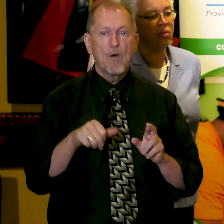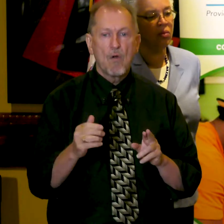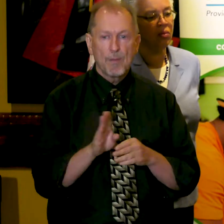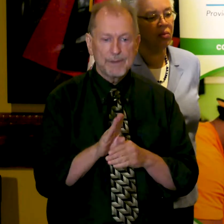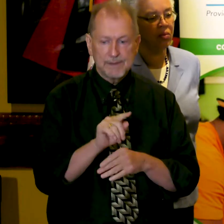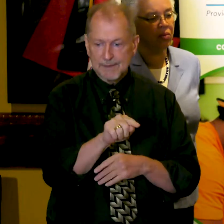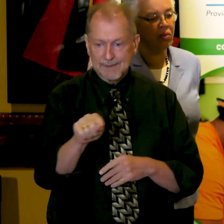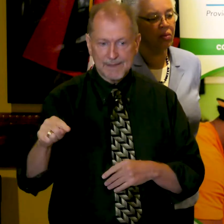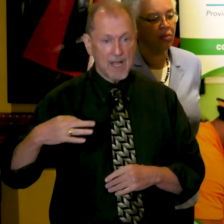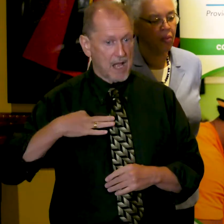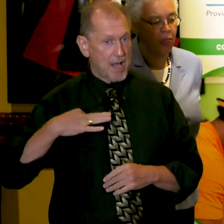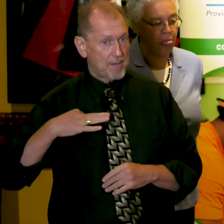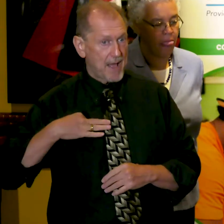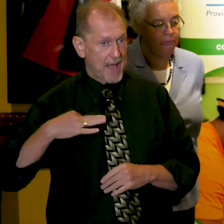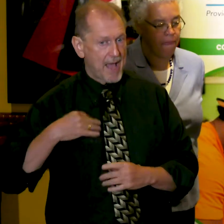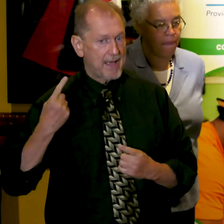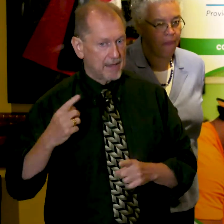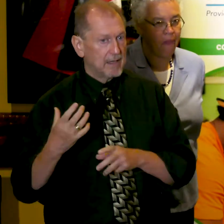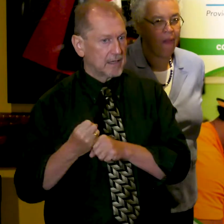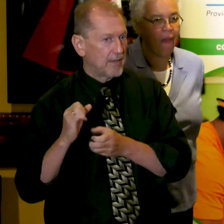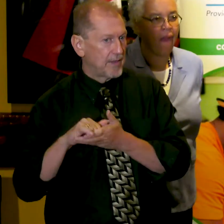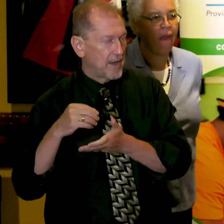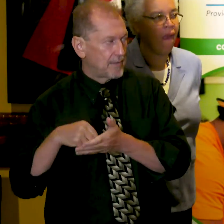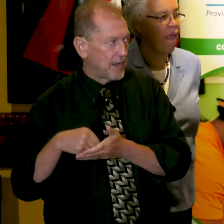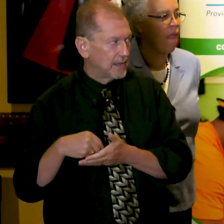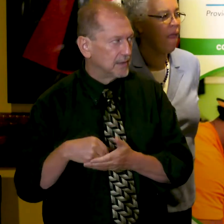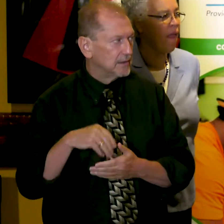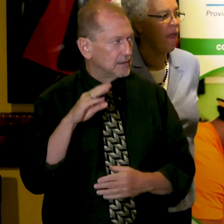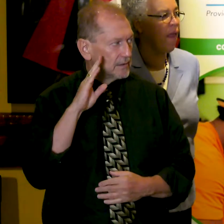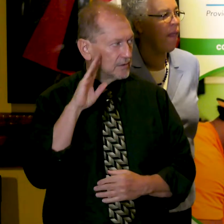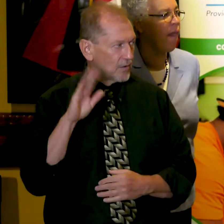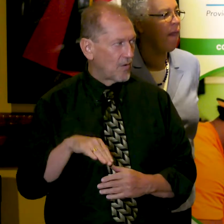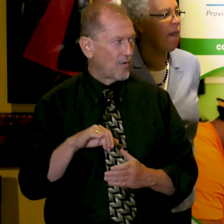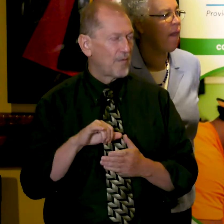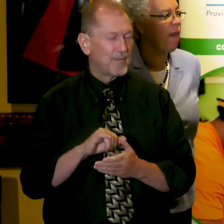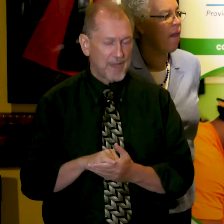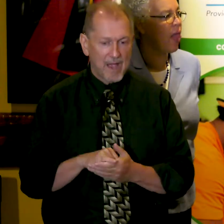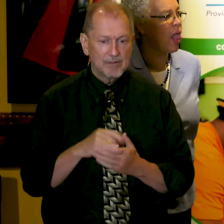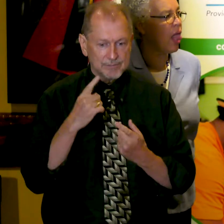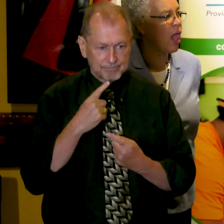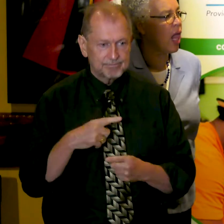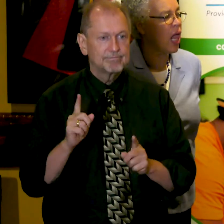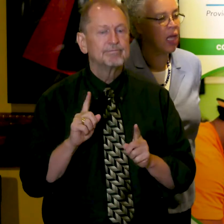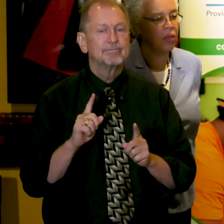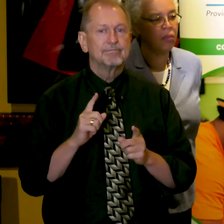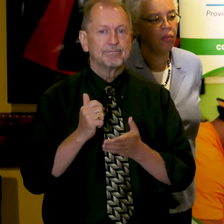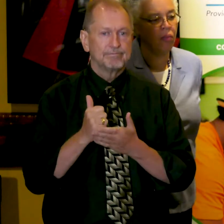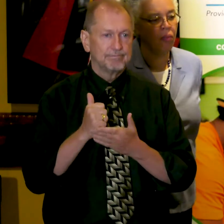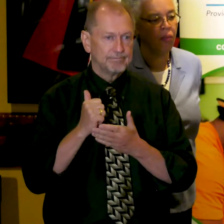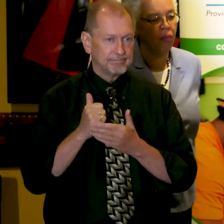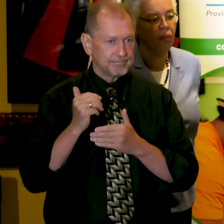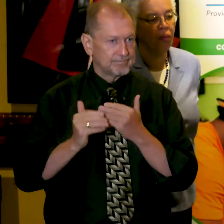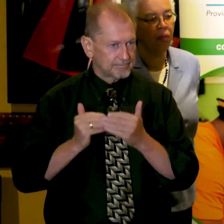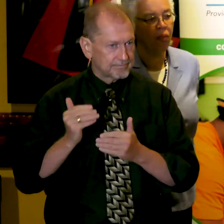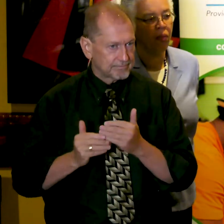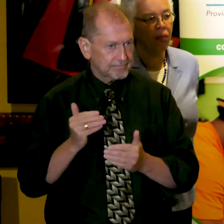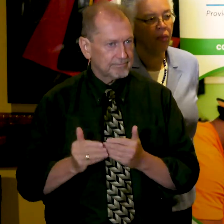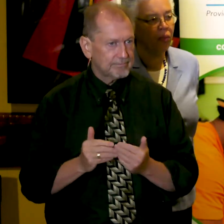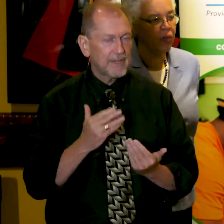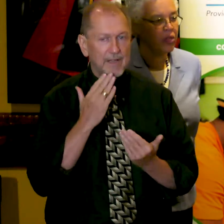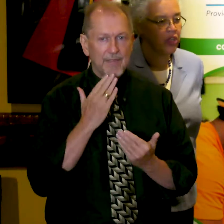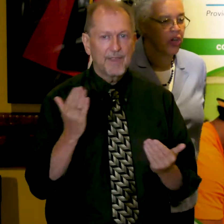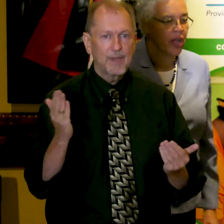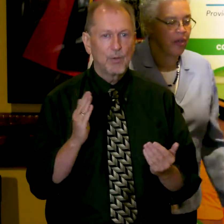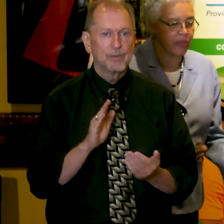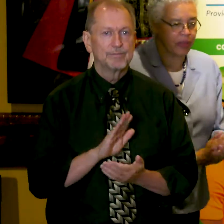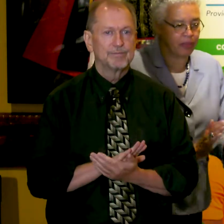and they can use it to know that there is light at the end of the tunnel when you're coming from the pandemic. Thank